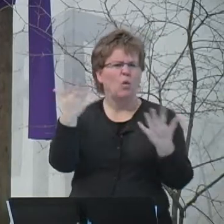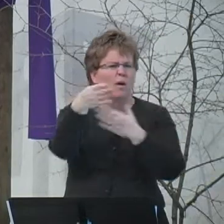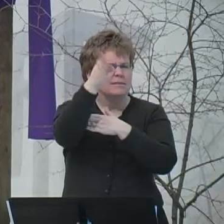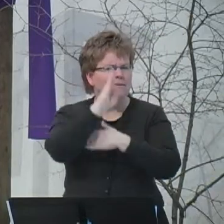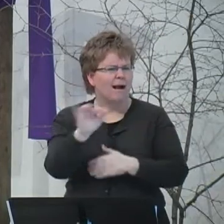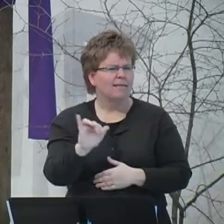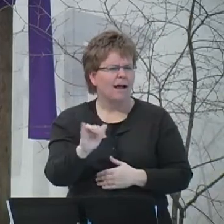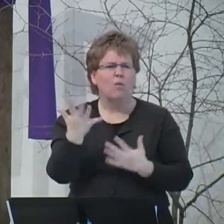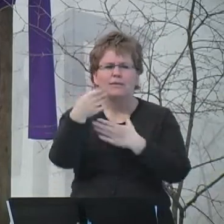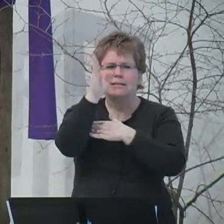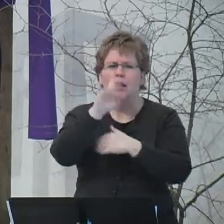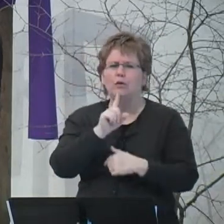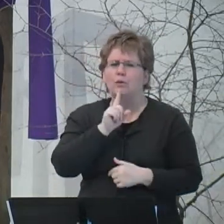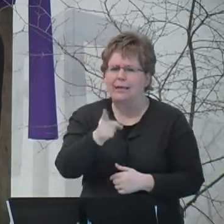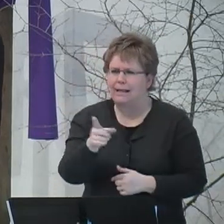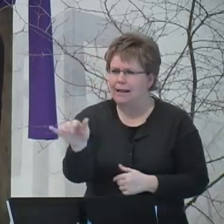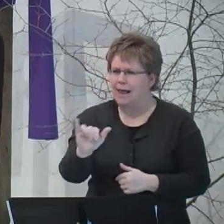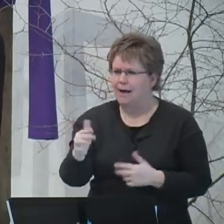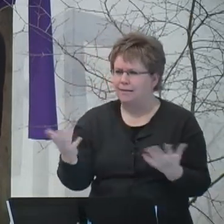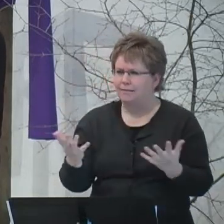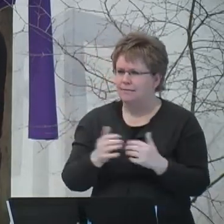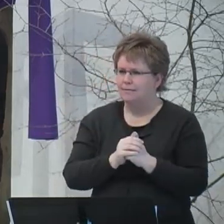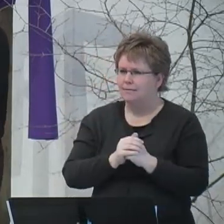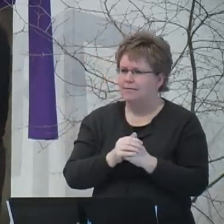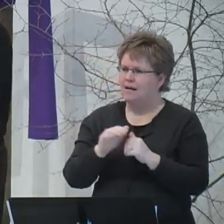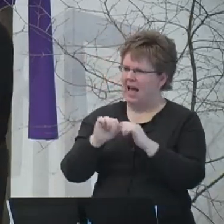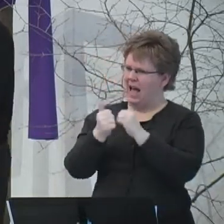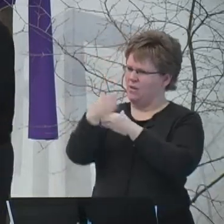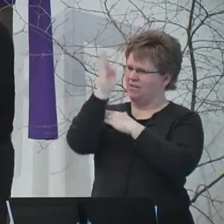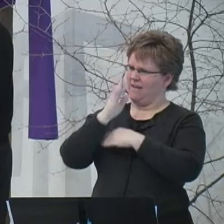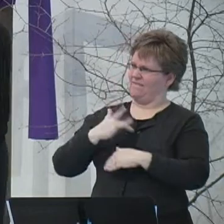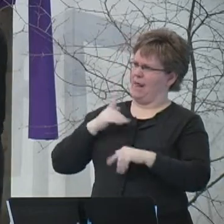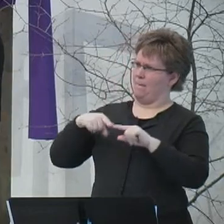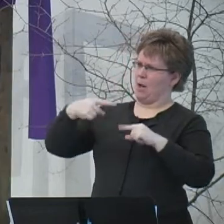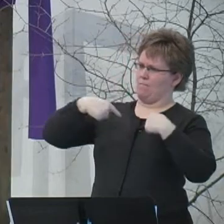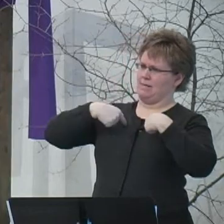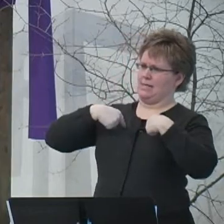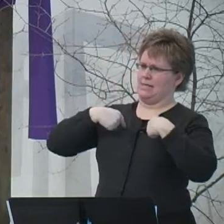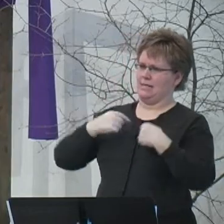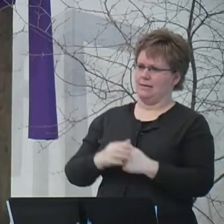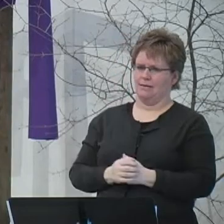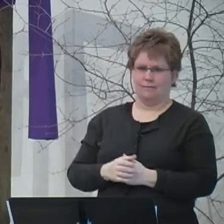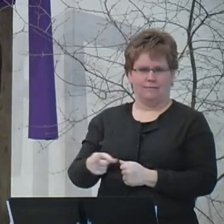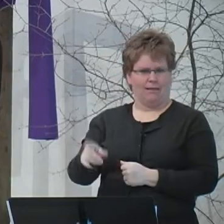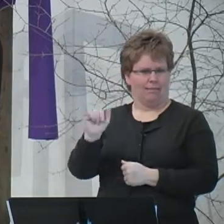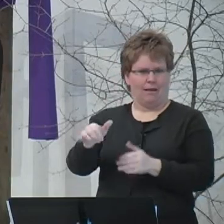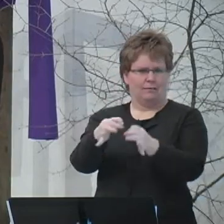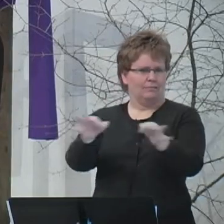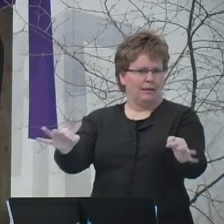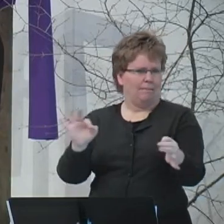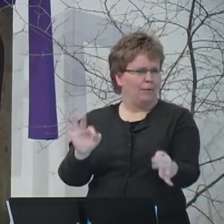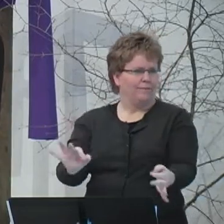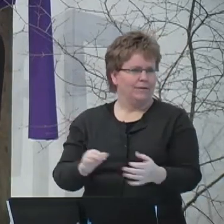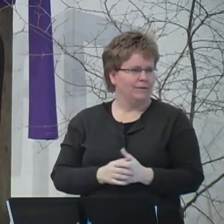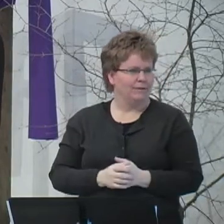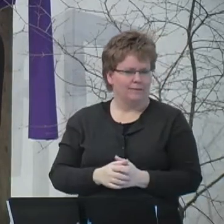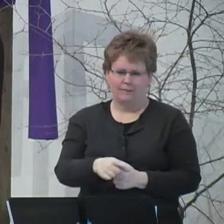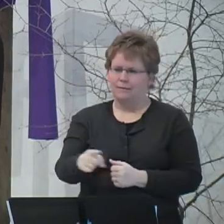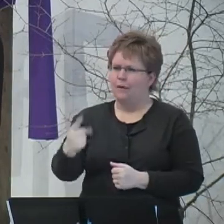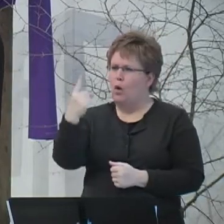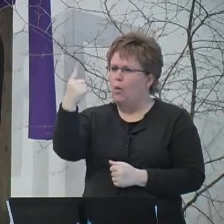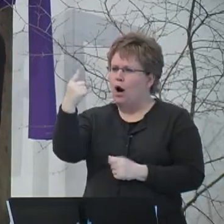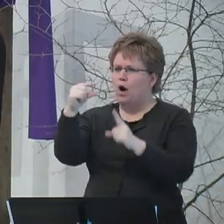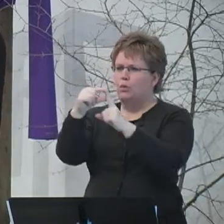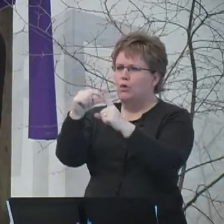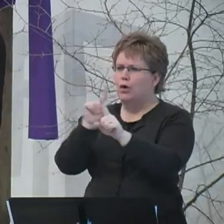really like? And how does God feel about me? Here Jesus gives us almost a one